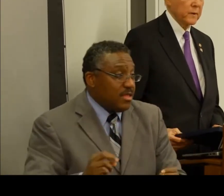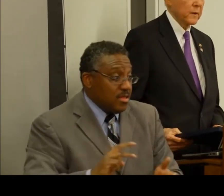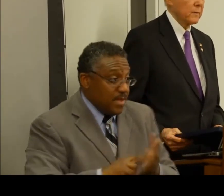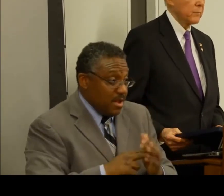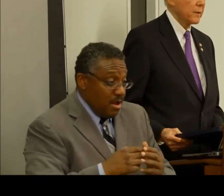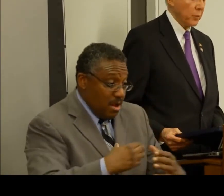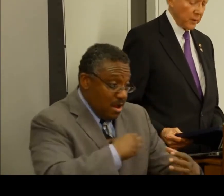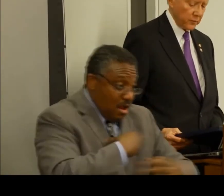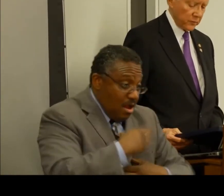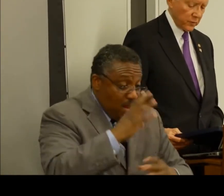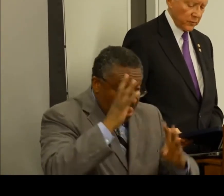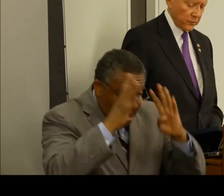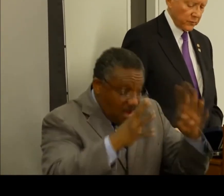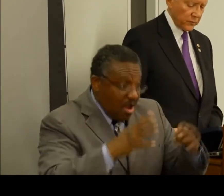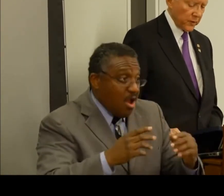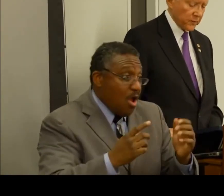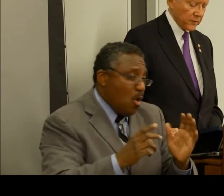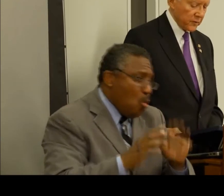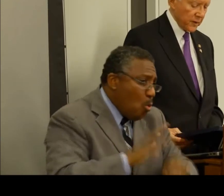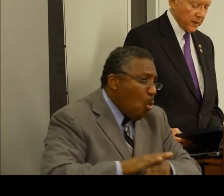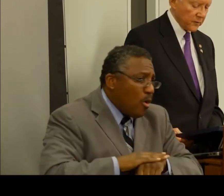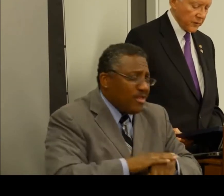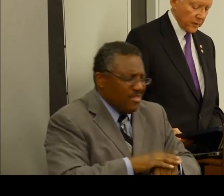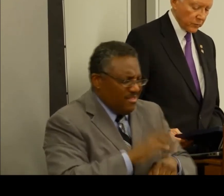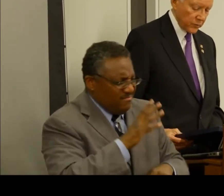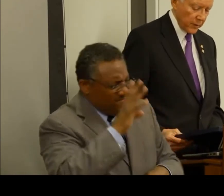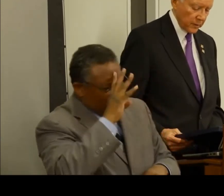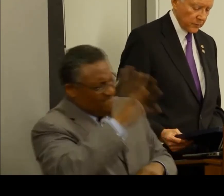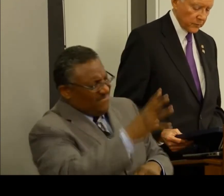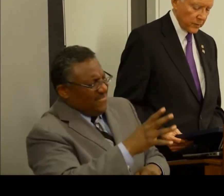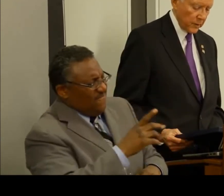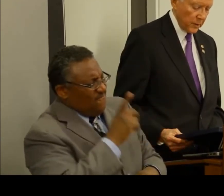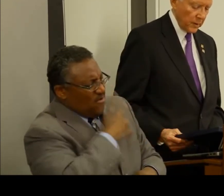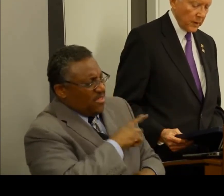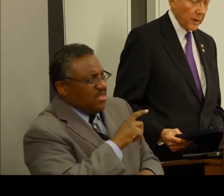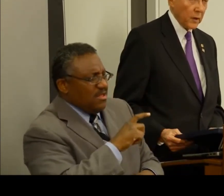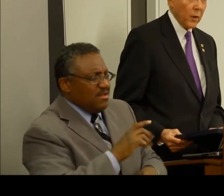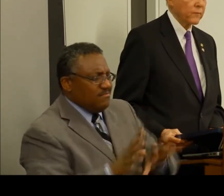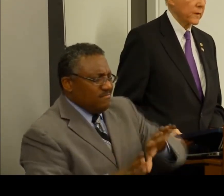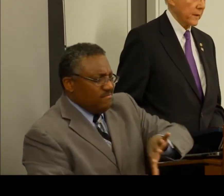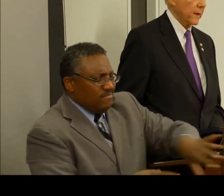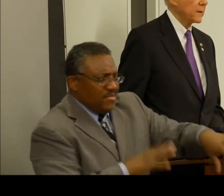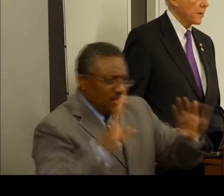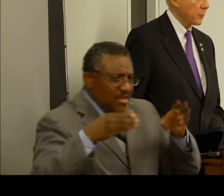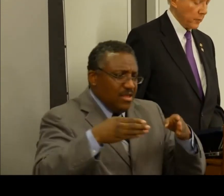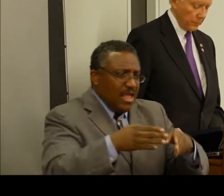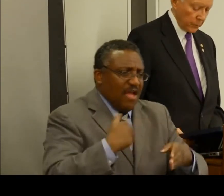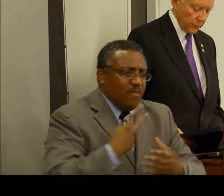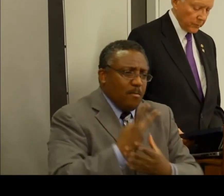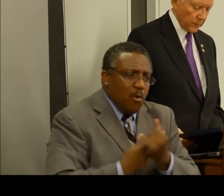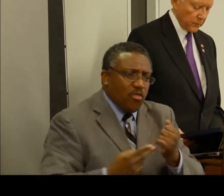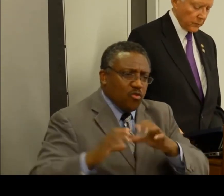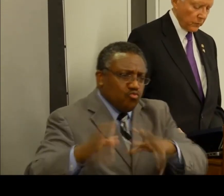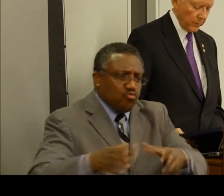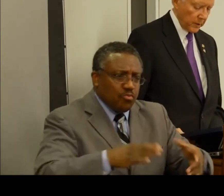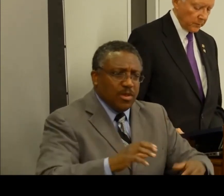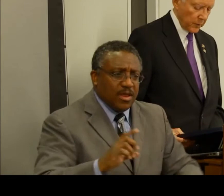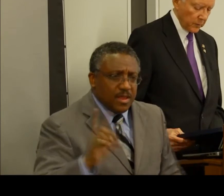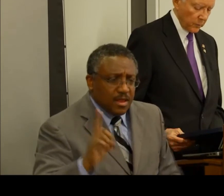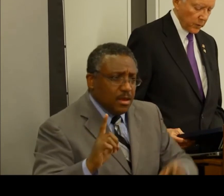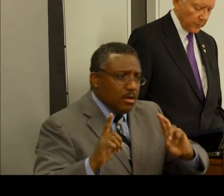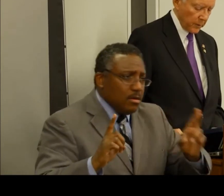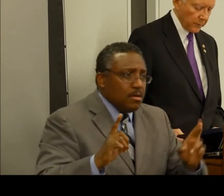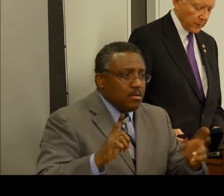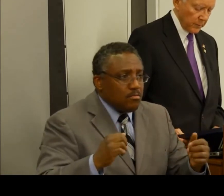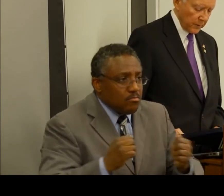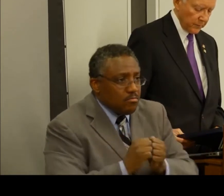to craft bipartisan solutions to SSDI's financial challenges and hopefully end up with improvements that will make